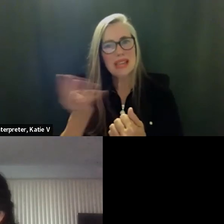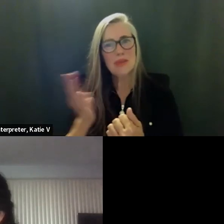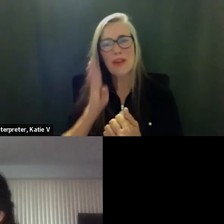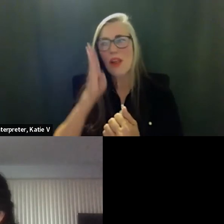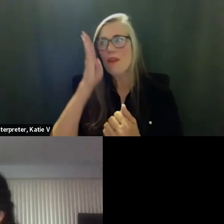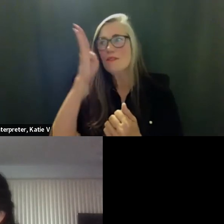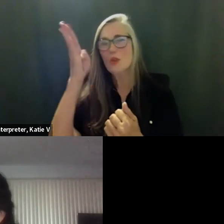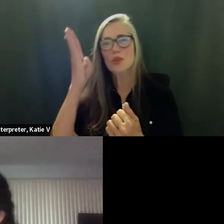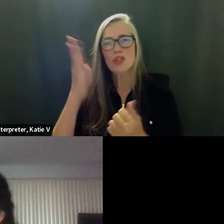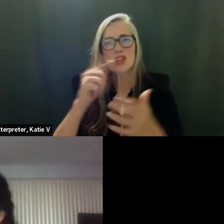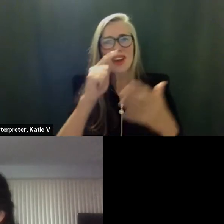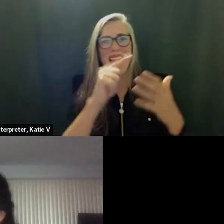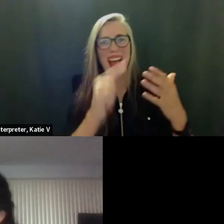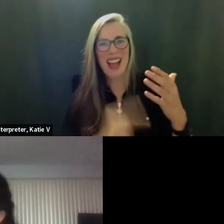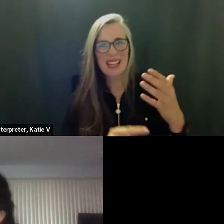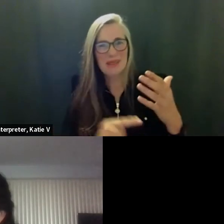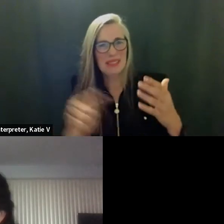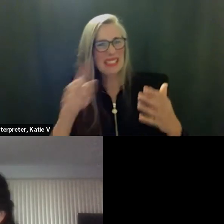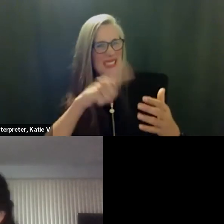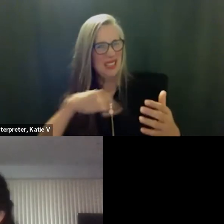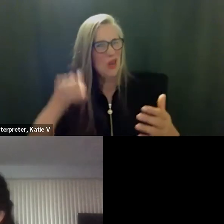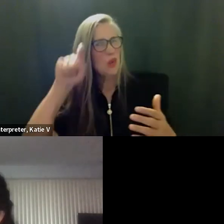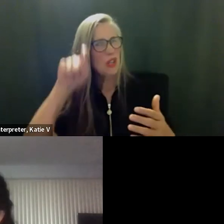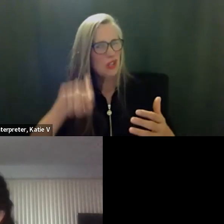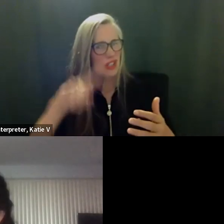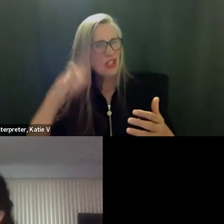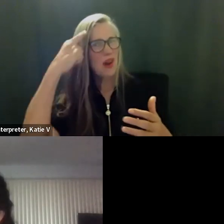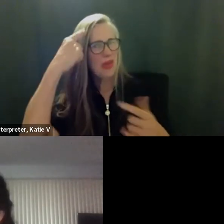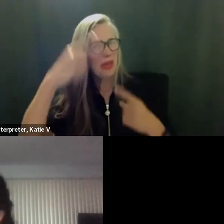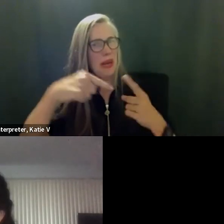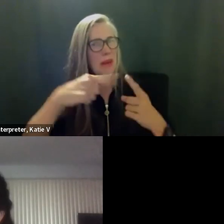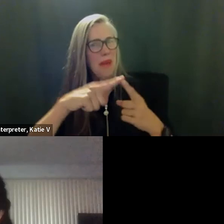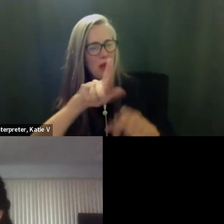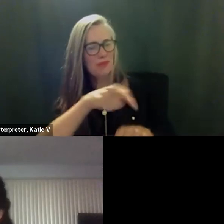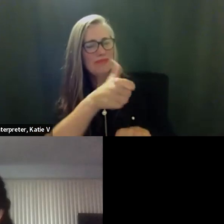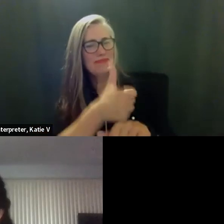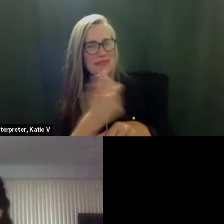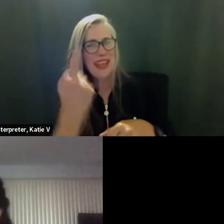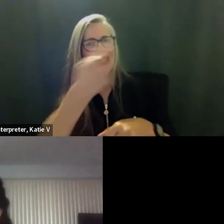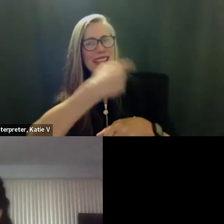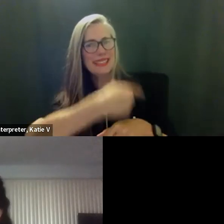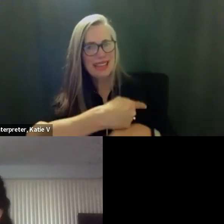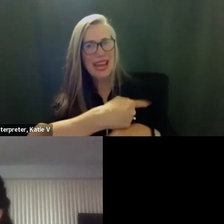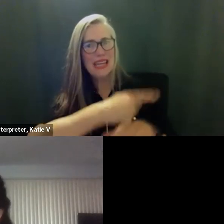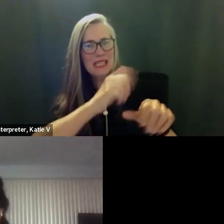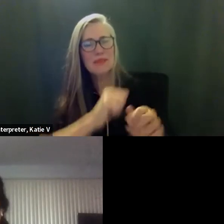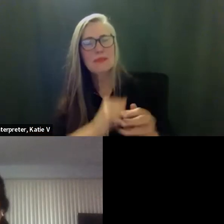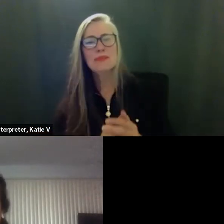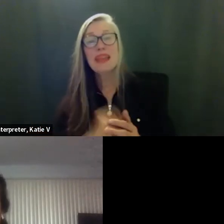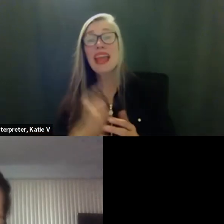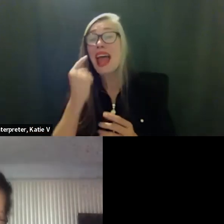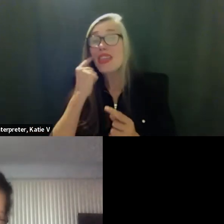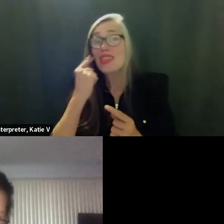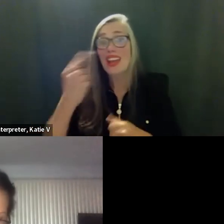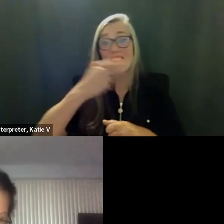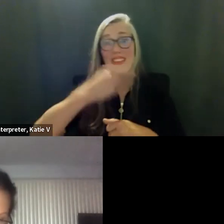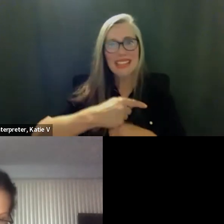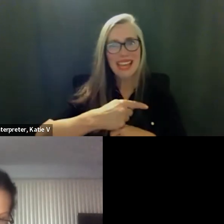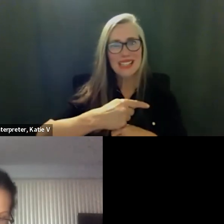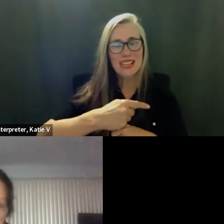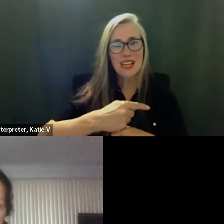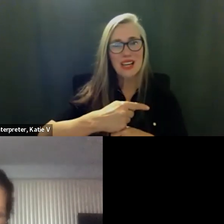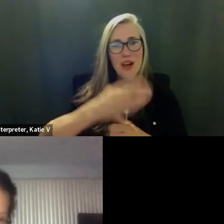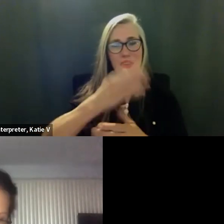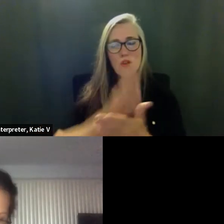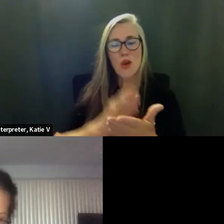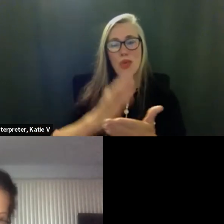listed here i think we should start thinking putting a date to those and also to start thinking of a date so that we can do our